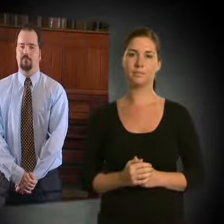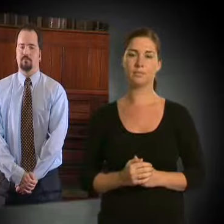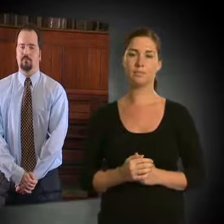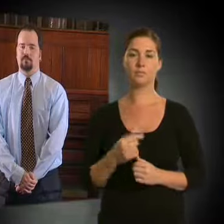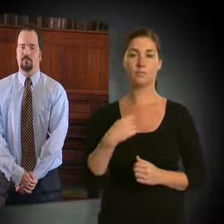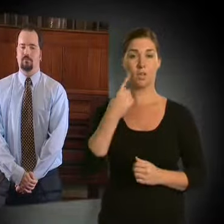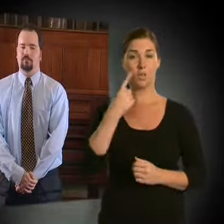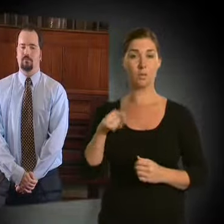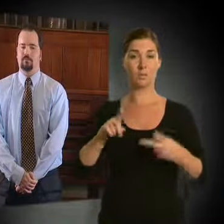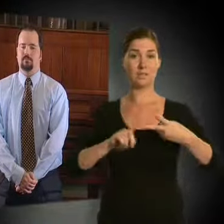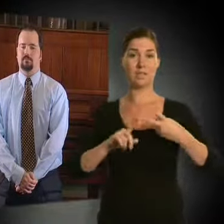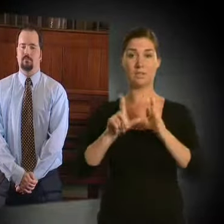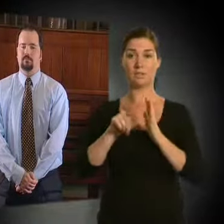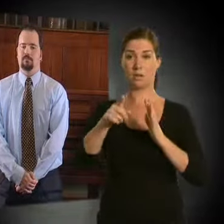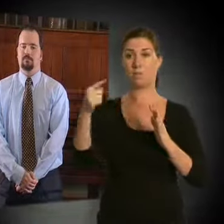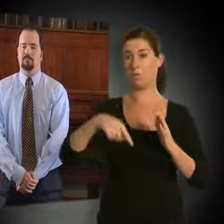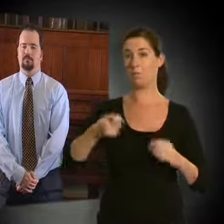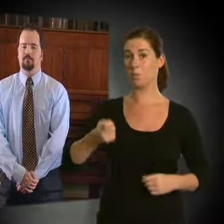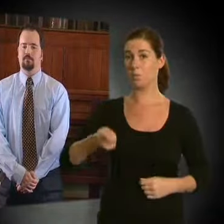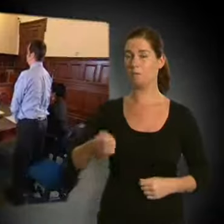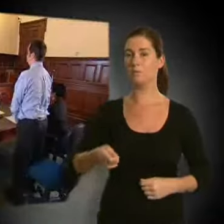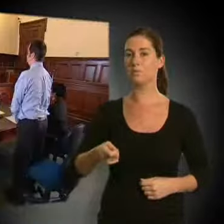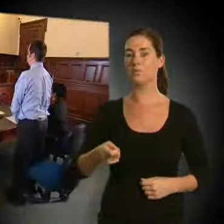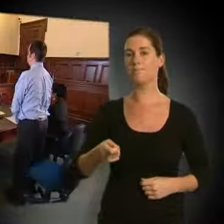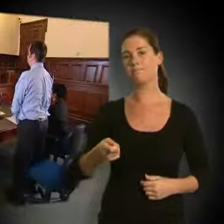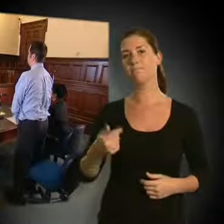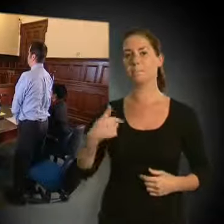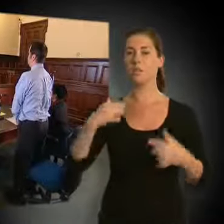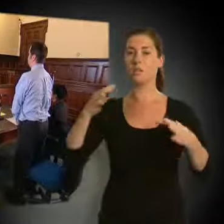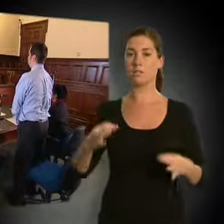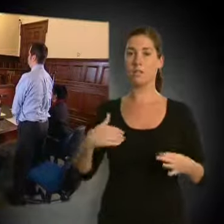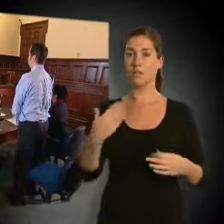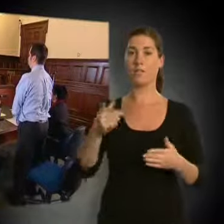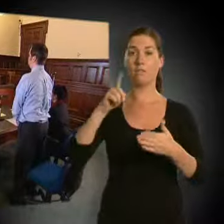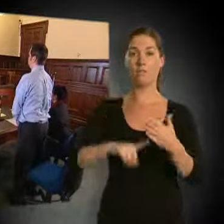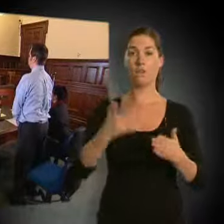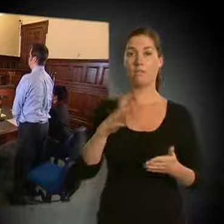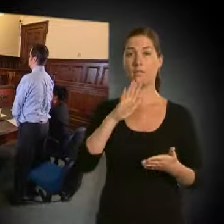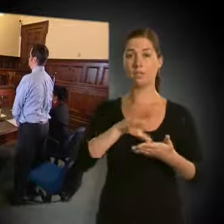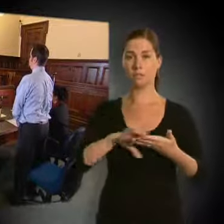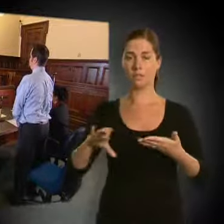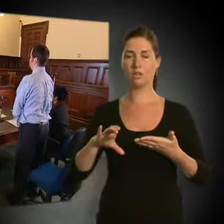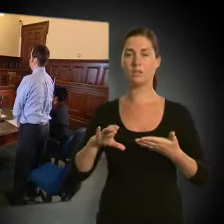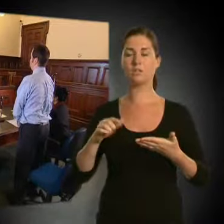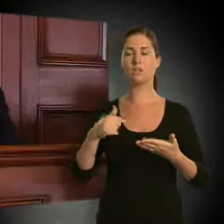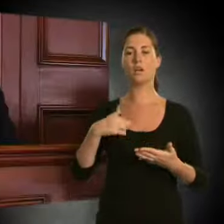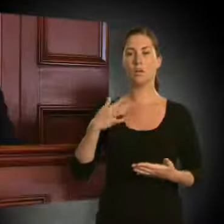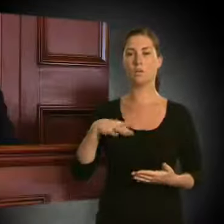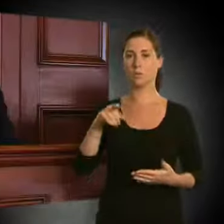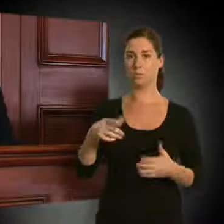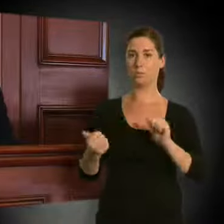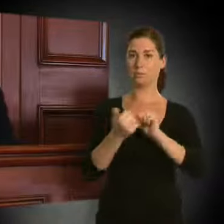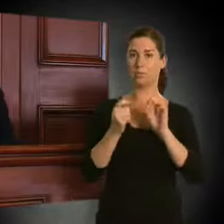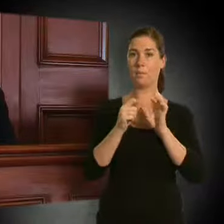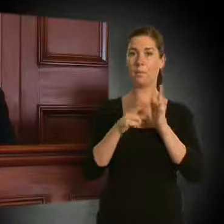I note that this is the second time you've been before a court. I will impose a fine of $500, and require that you